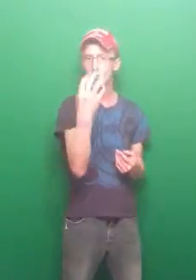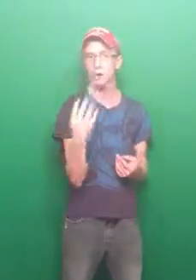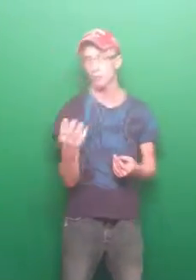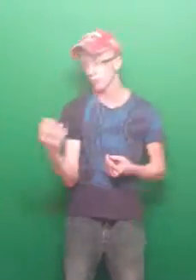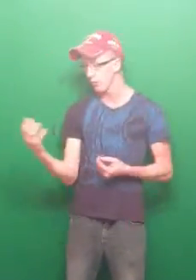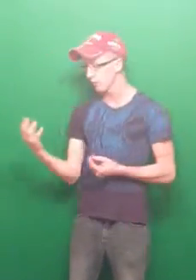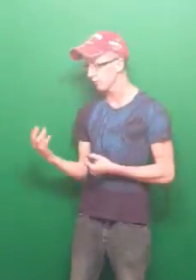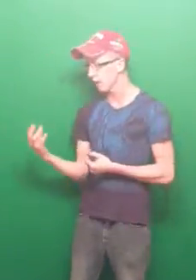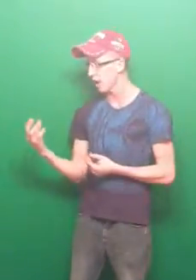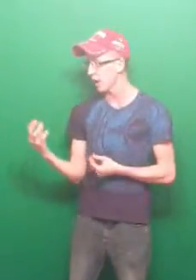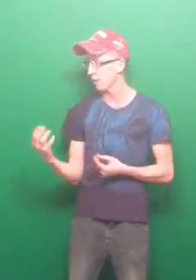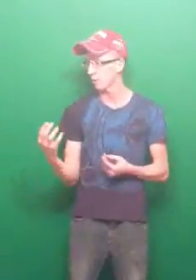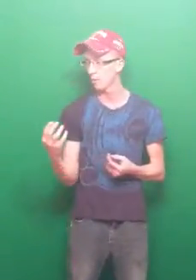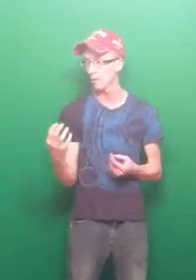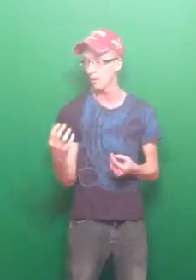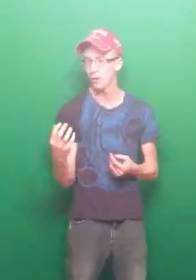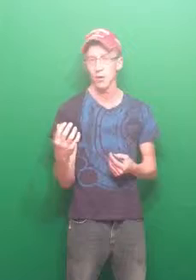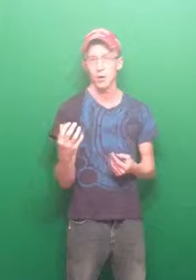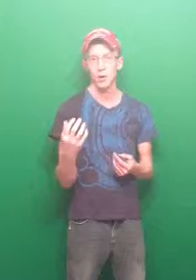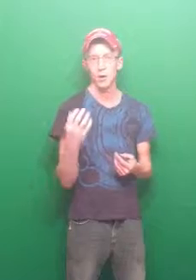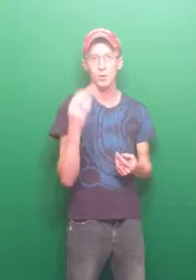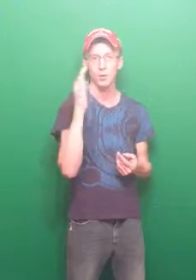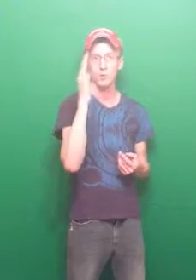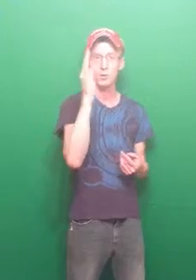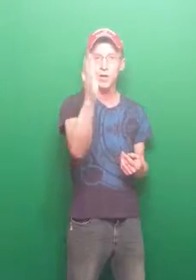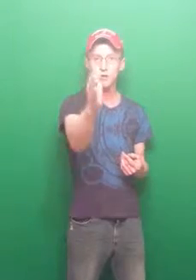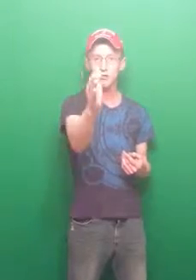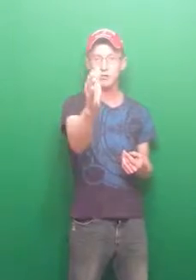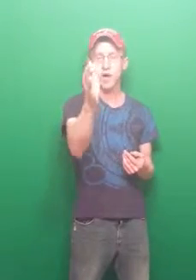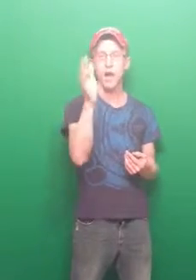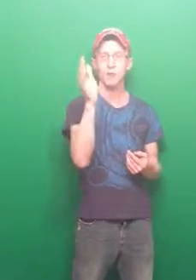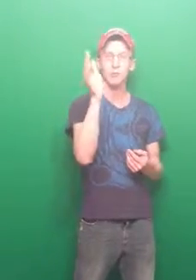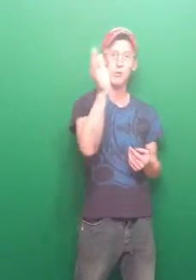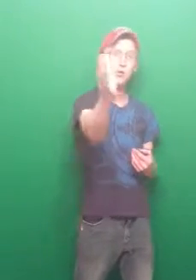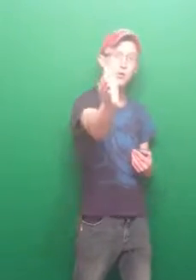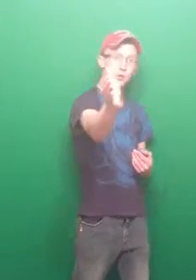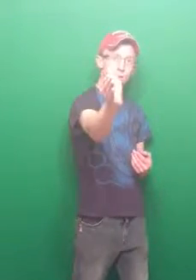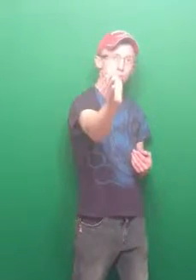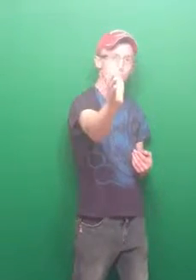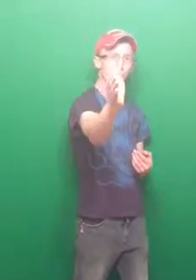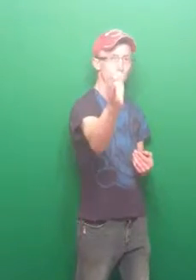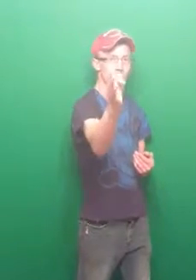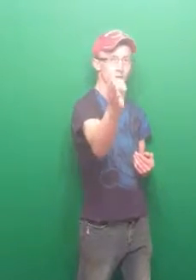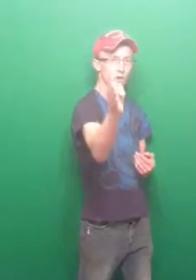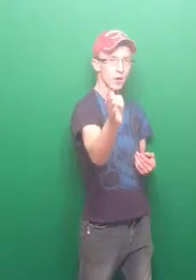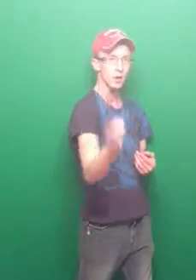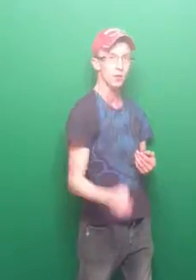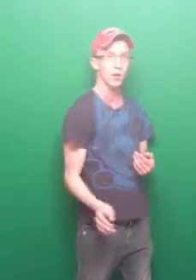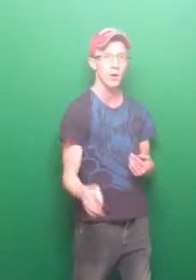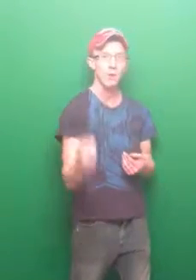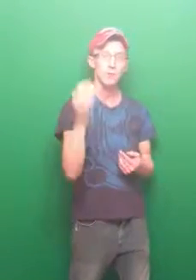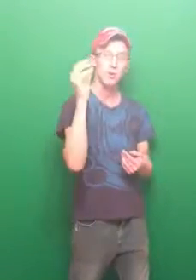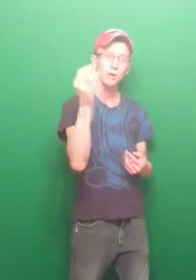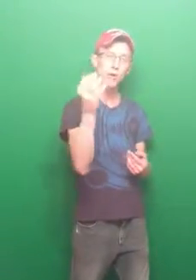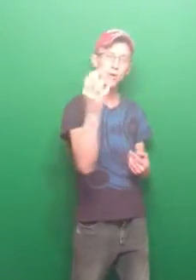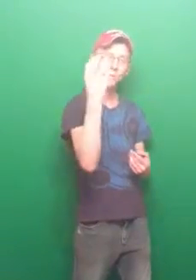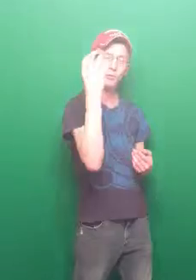breakthrough is to help reach out to you watching this video and realize your